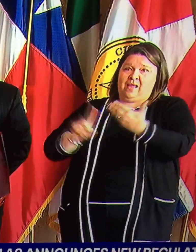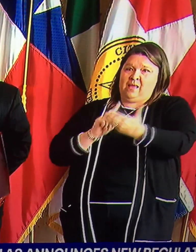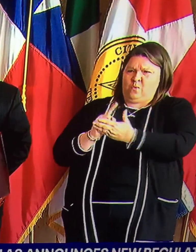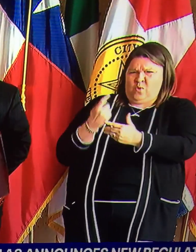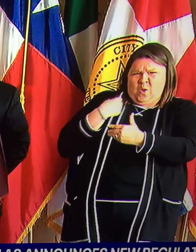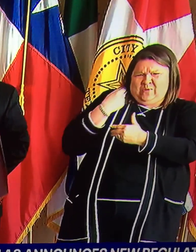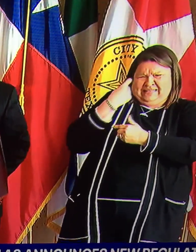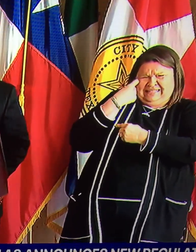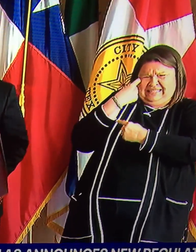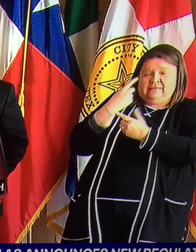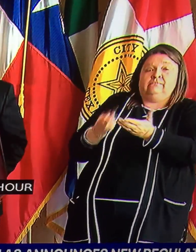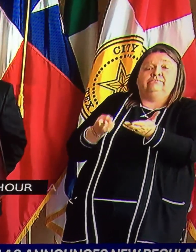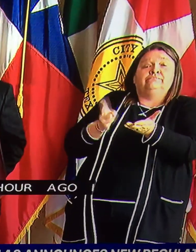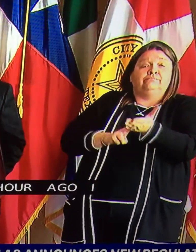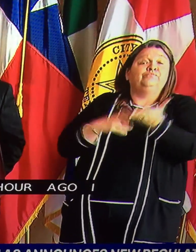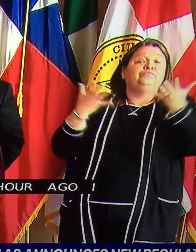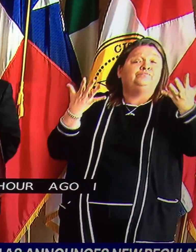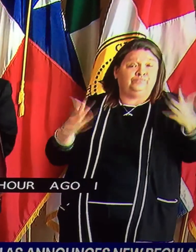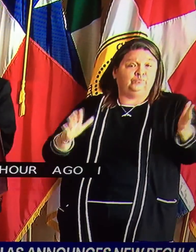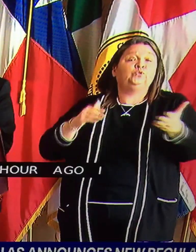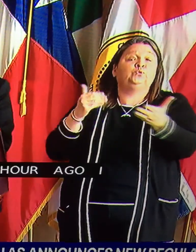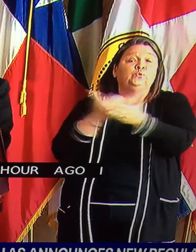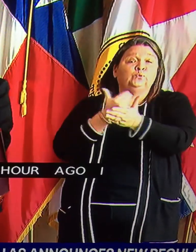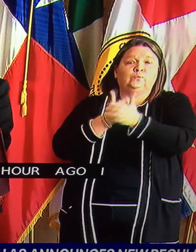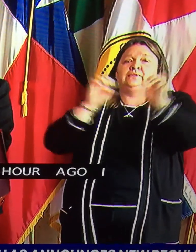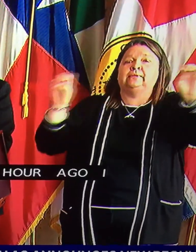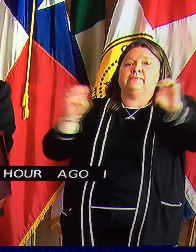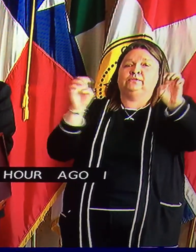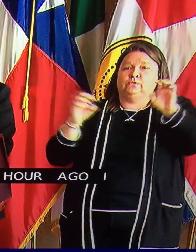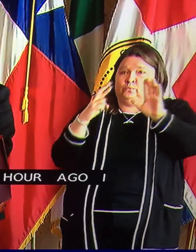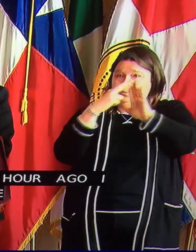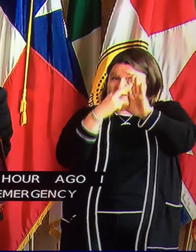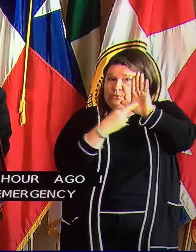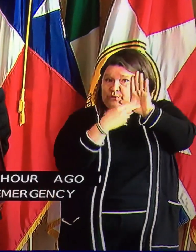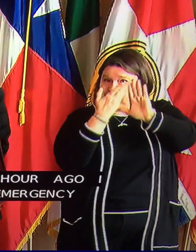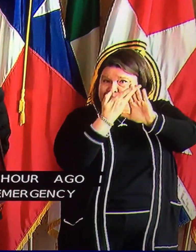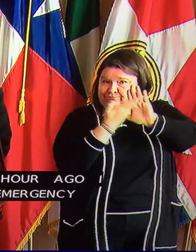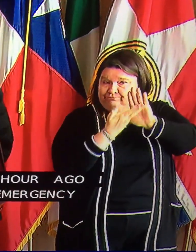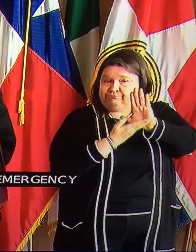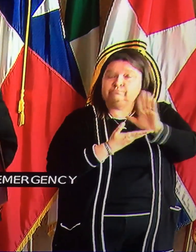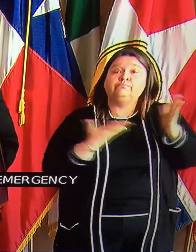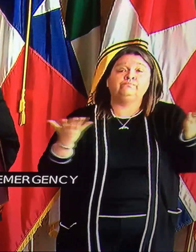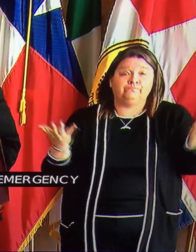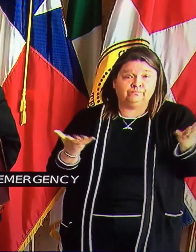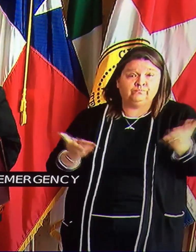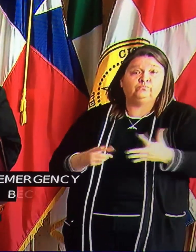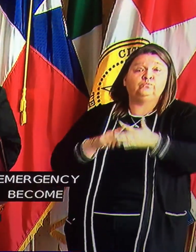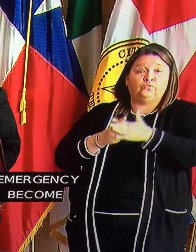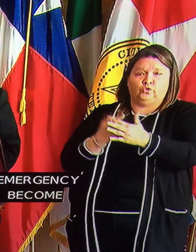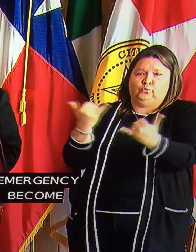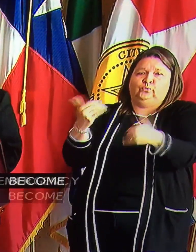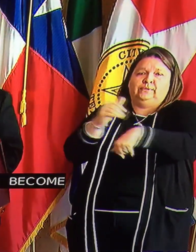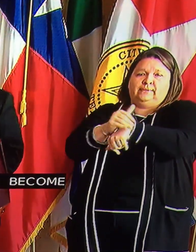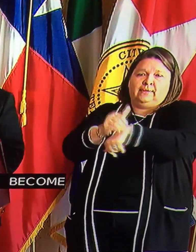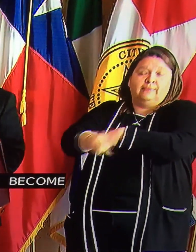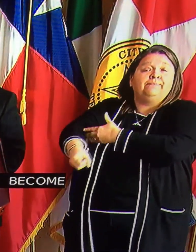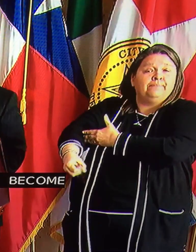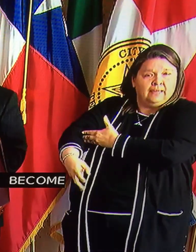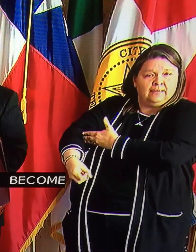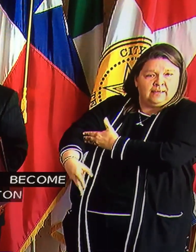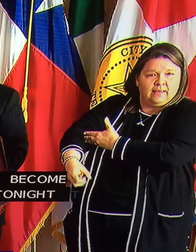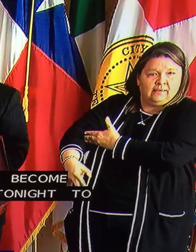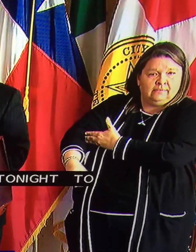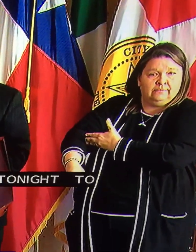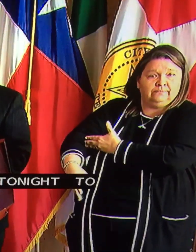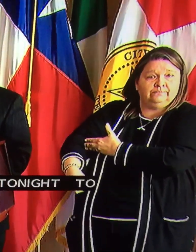signed a new set of emergency regulations which will become effective at midnight tonight to help us slow the